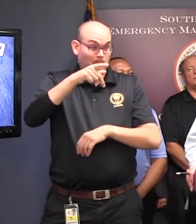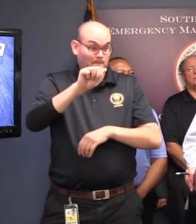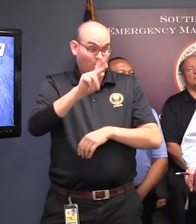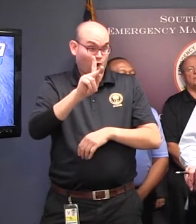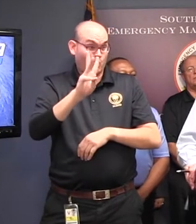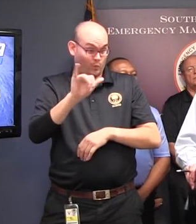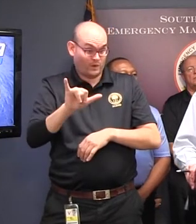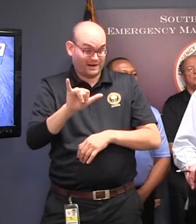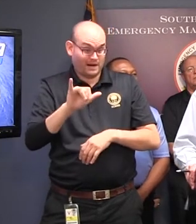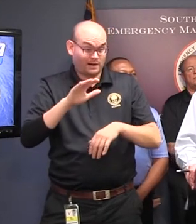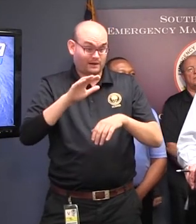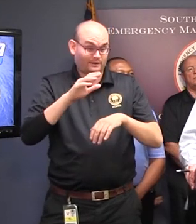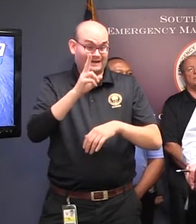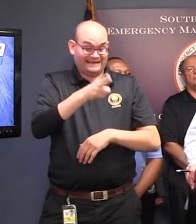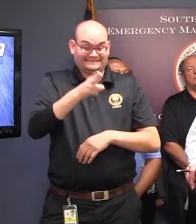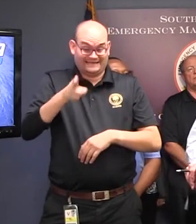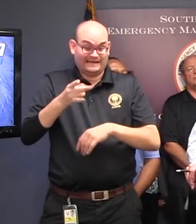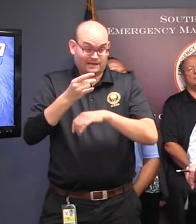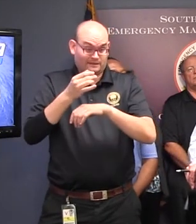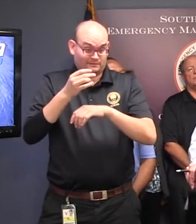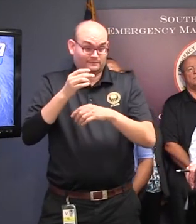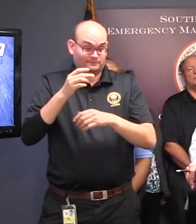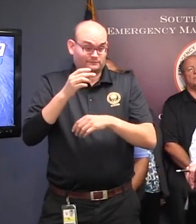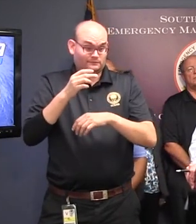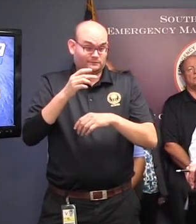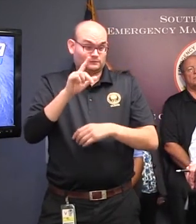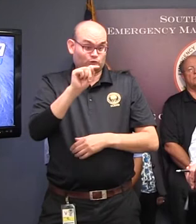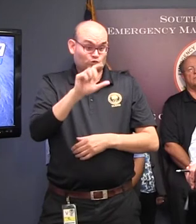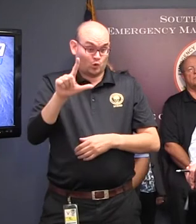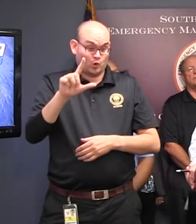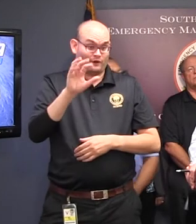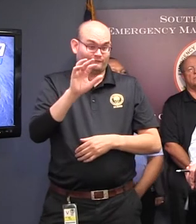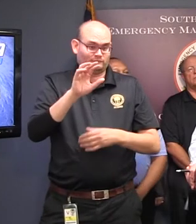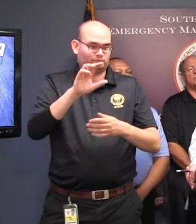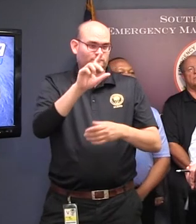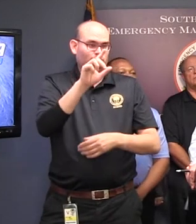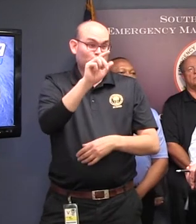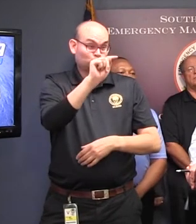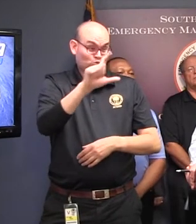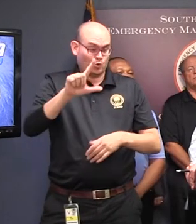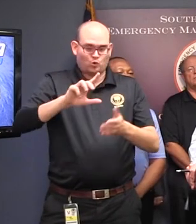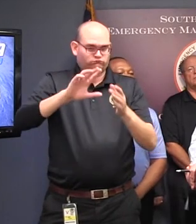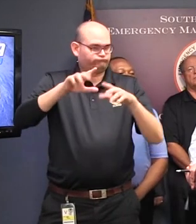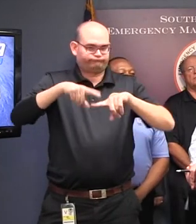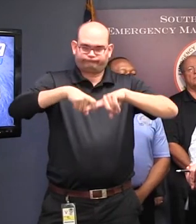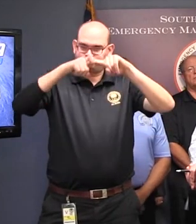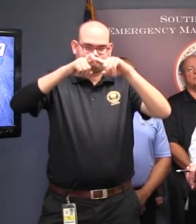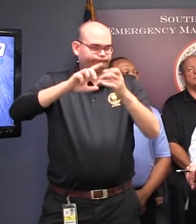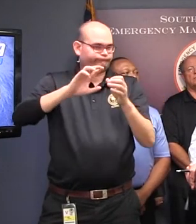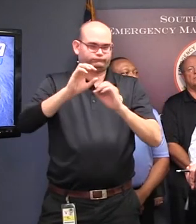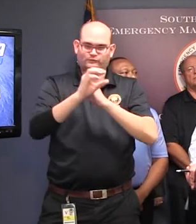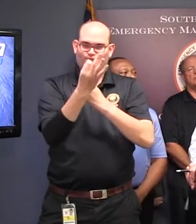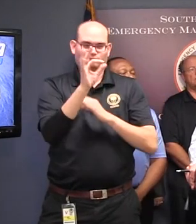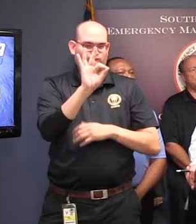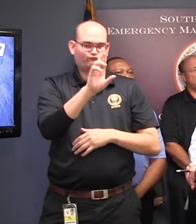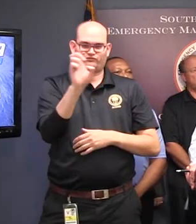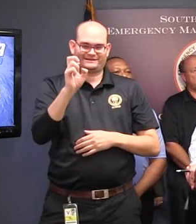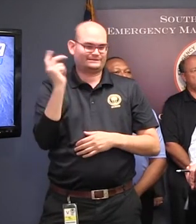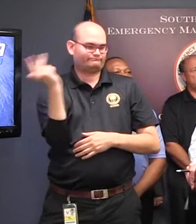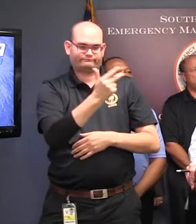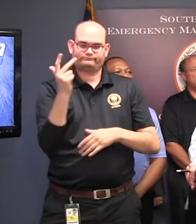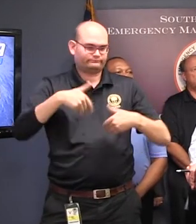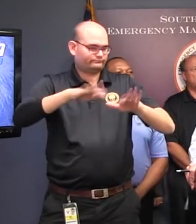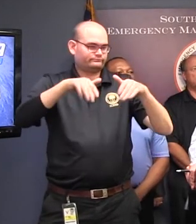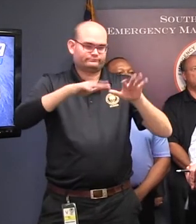I mentioned earlier we're going to have a lot of Floridians and probably Georgians as well joining us over this weekend,